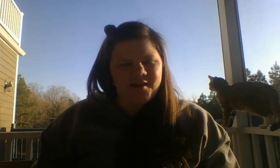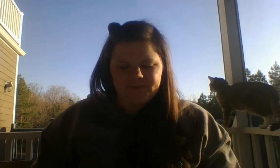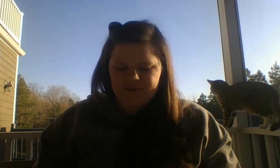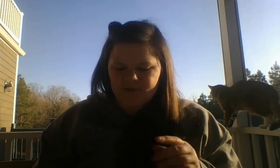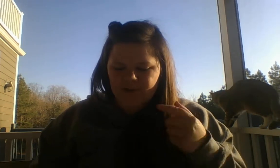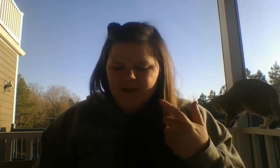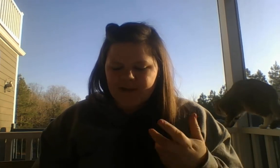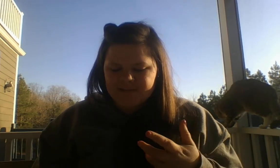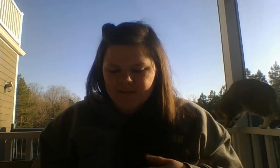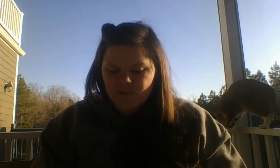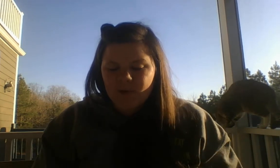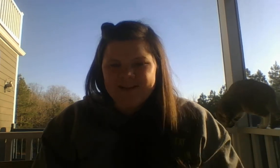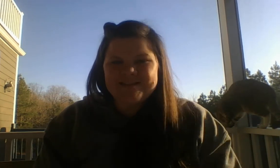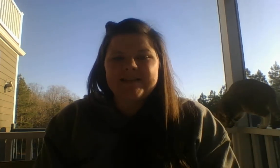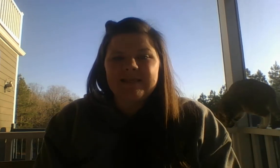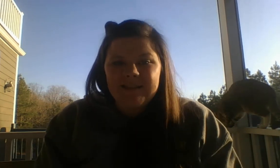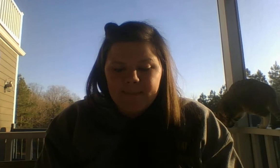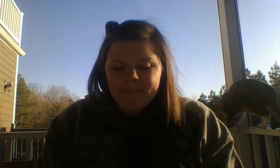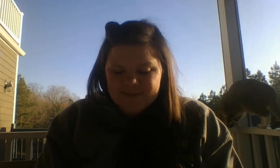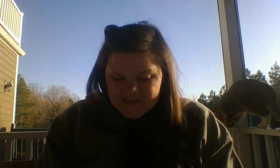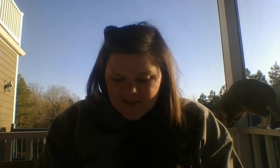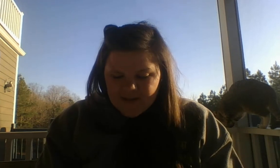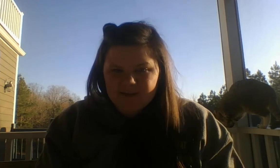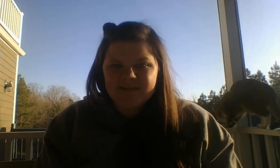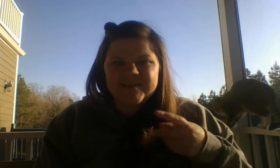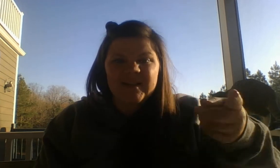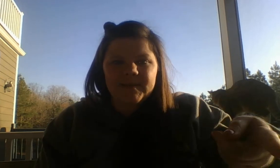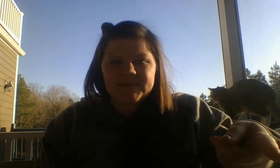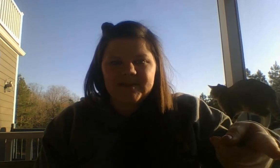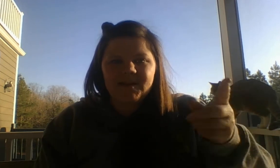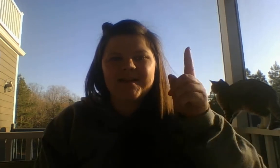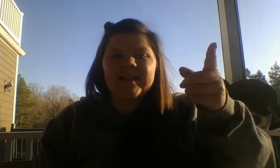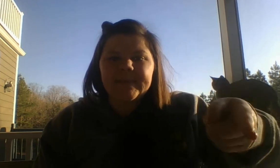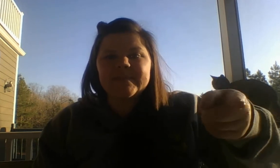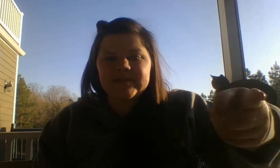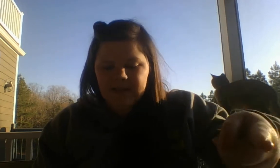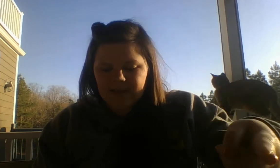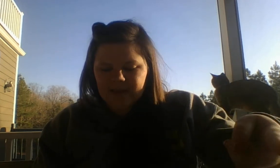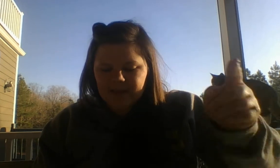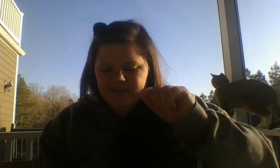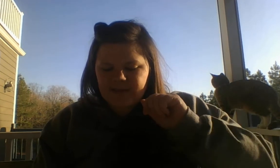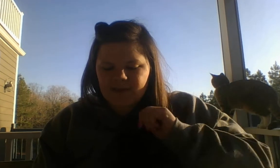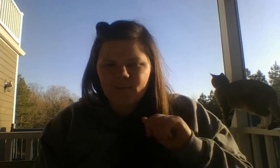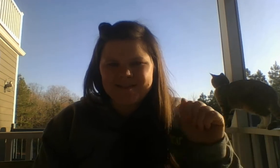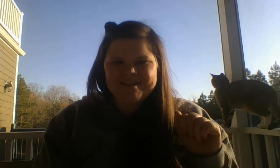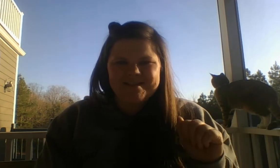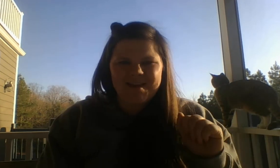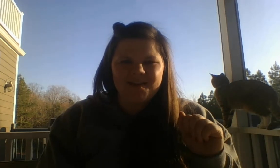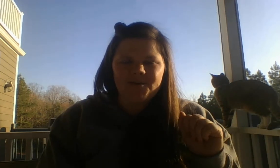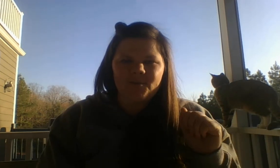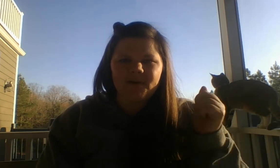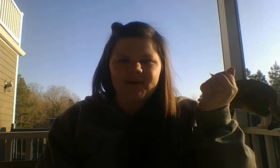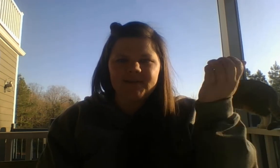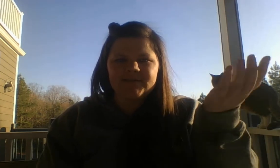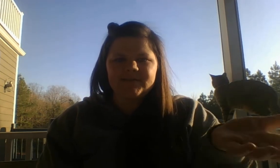left. So, let's say the word is lipstick. Say lipstick. Take away stick. The word is